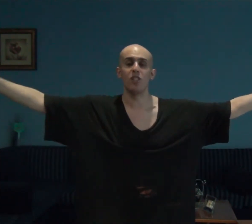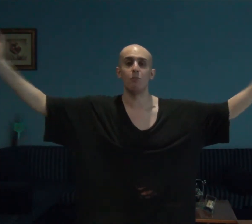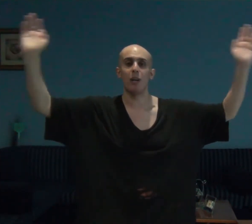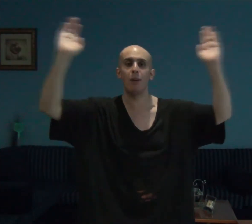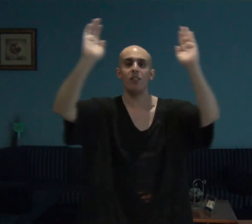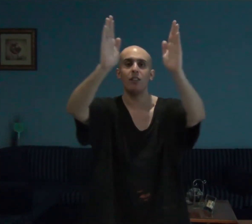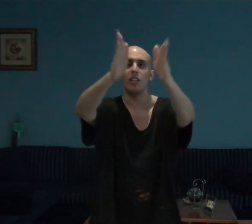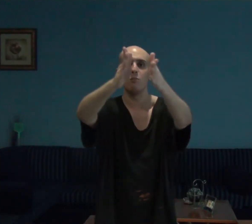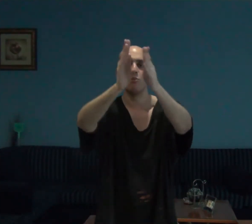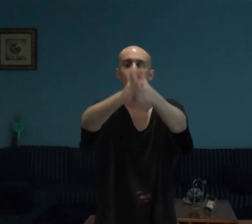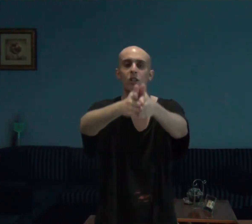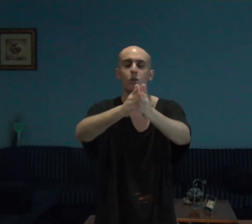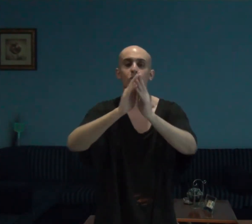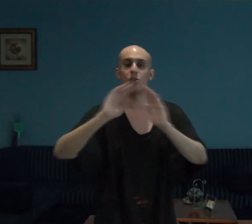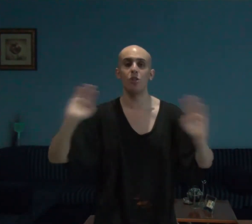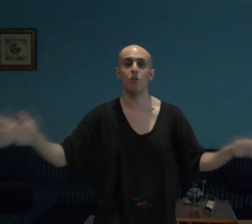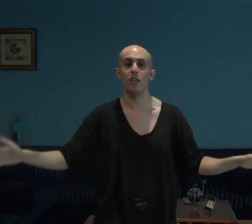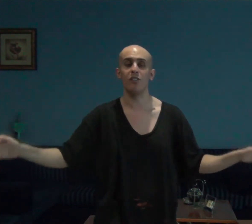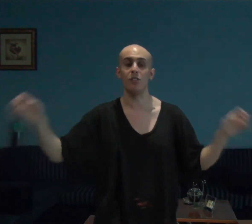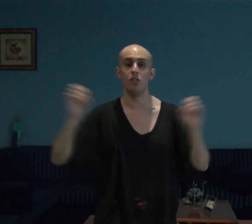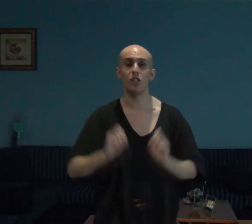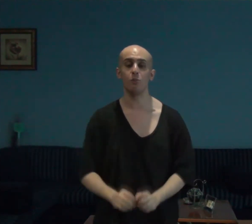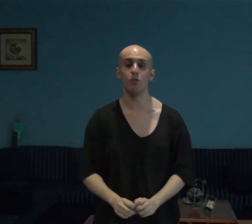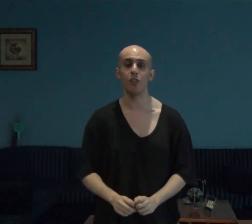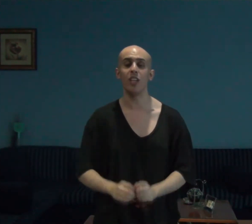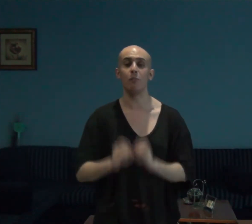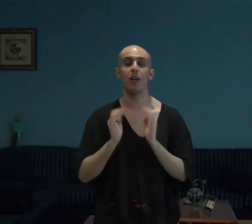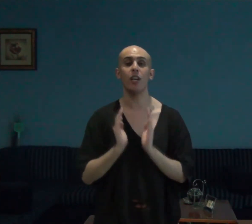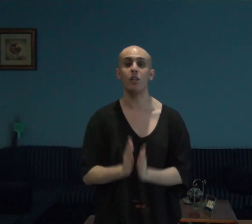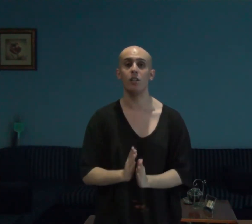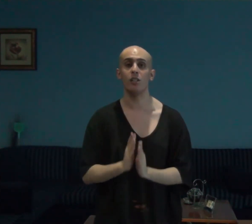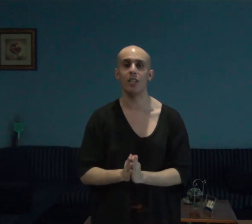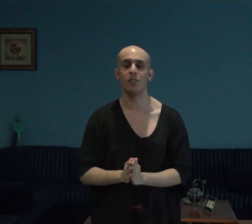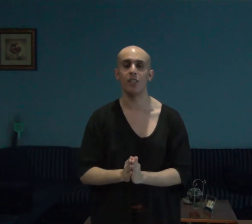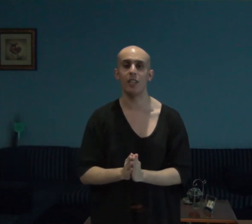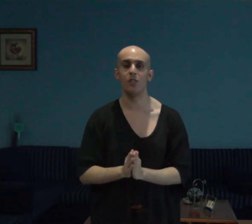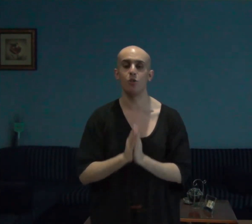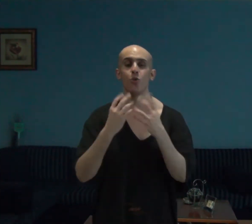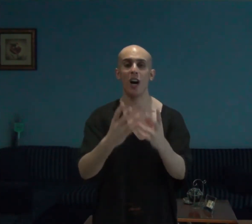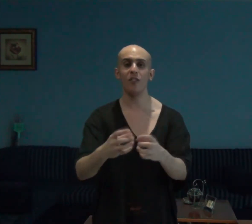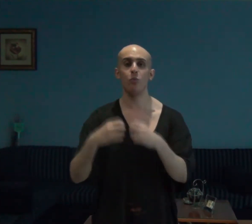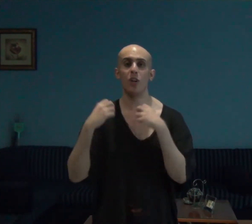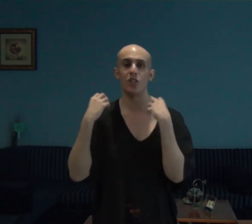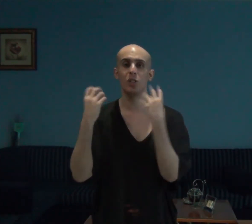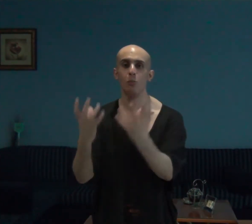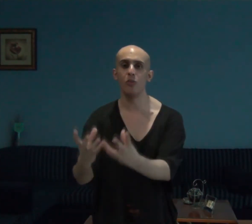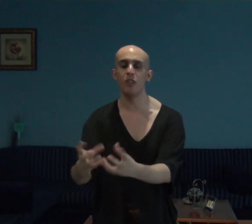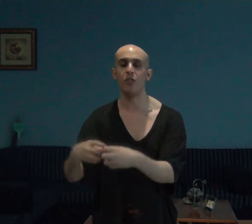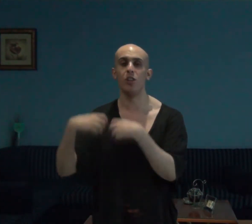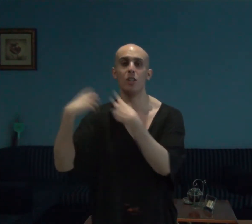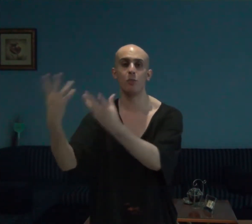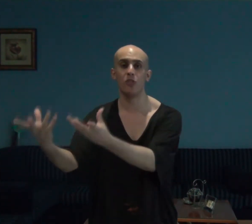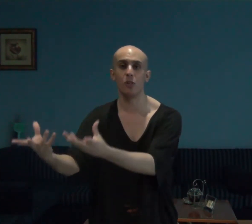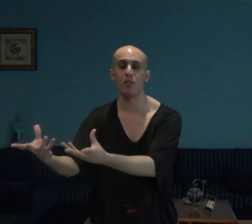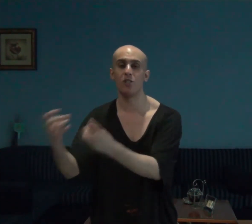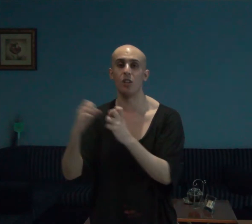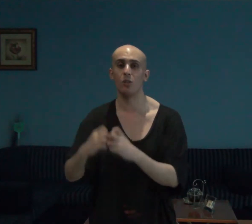by madeline brewer who's so great in this movie and my god guys and gals you have to watch the movie for her performance alone